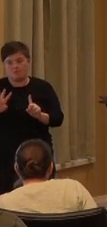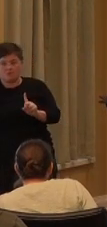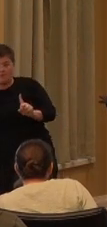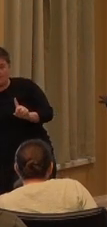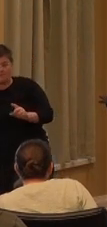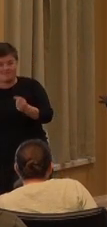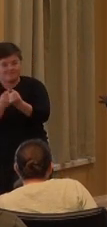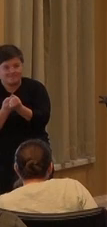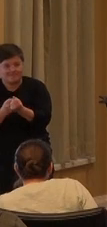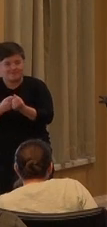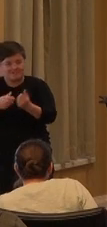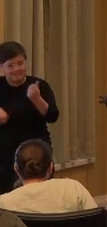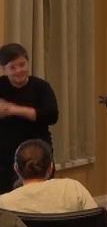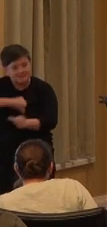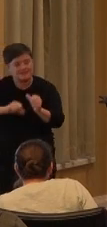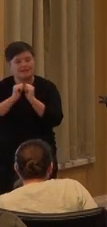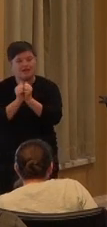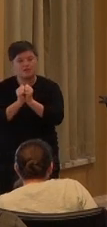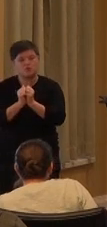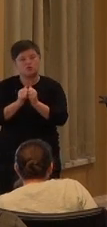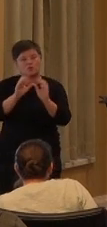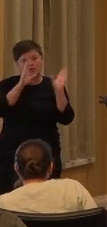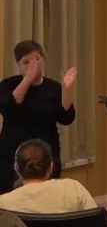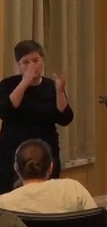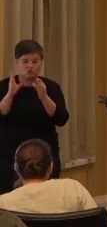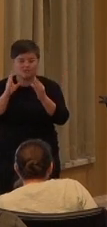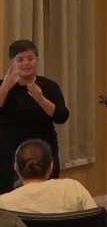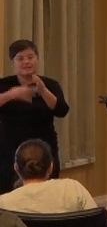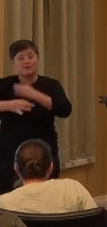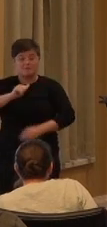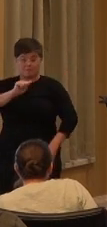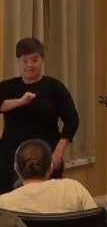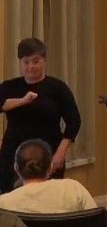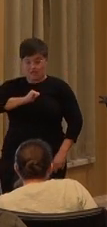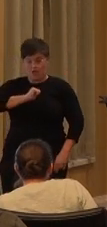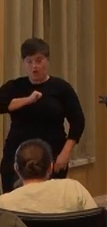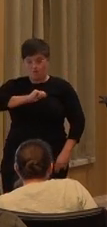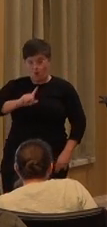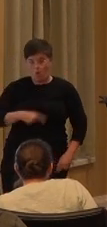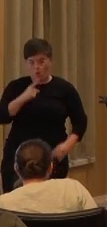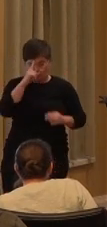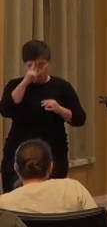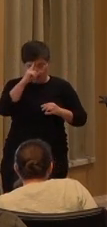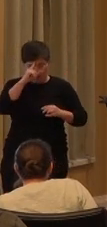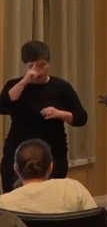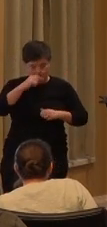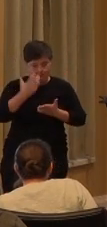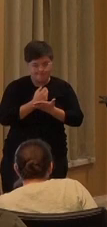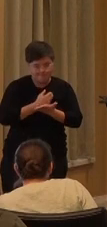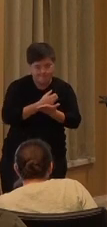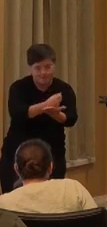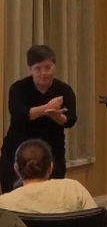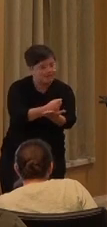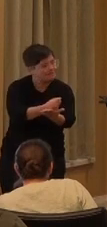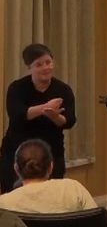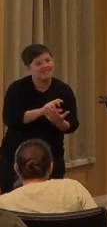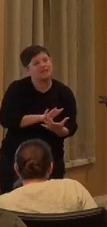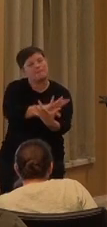Pragmatist hope shifts one's identity from just being a self-serving individual to belonging to a collective we.